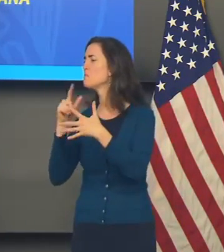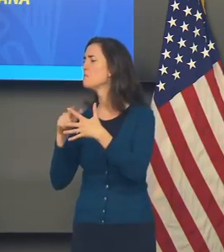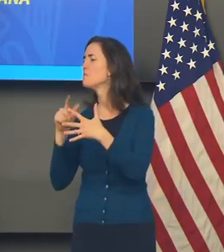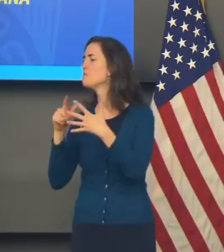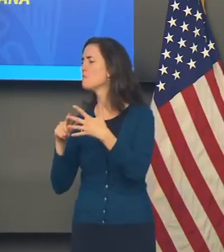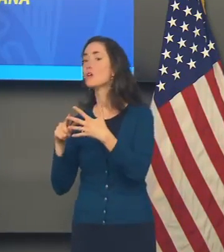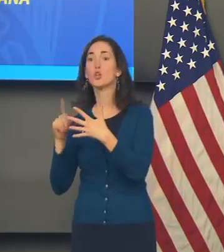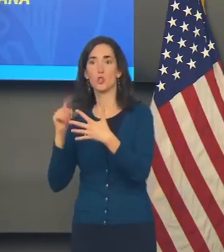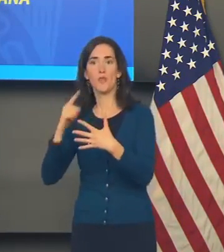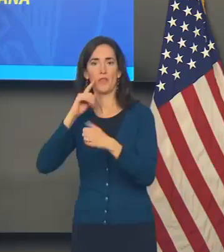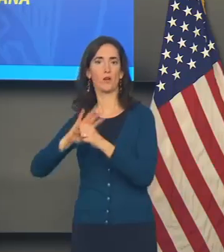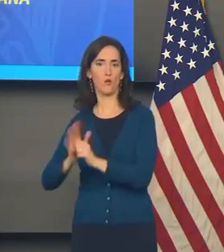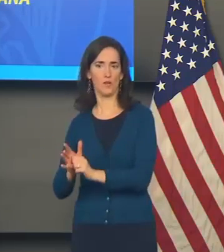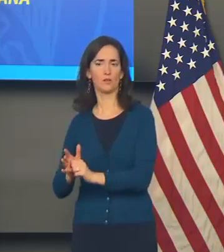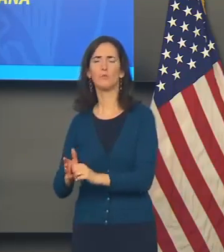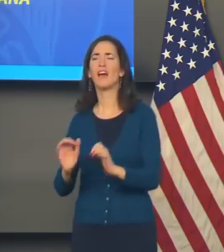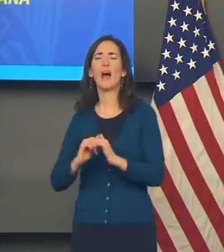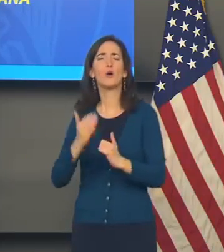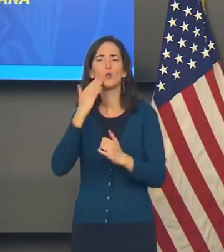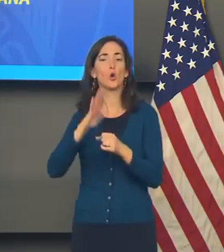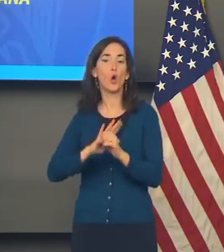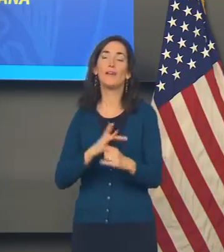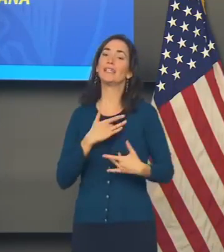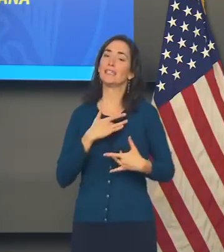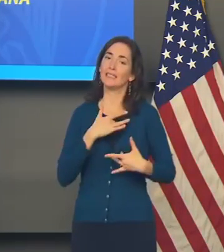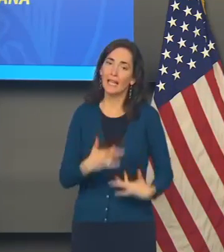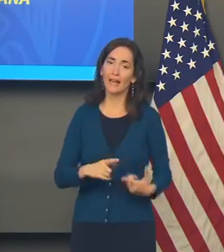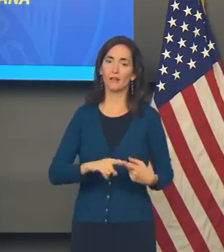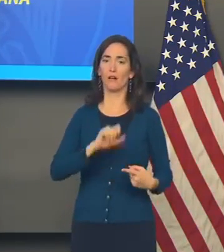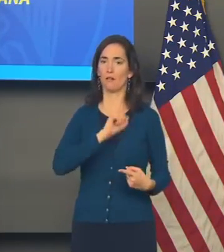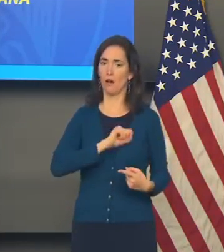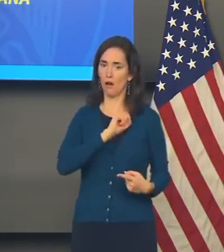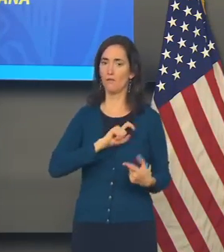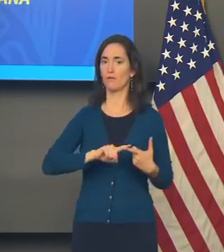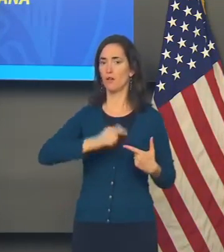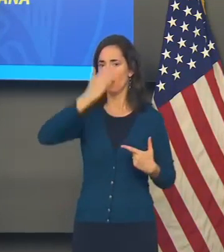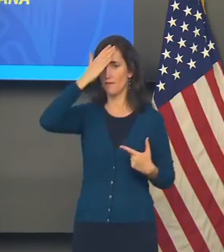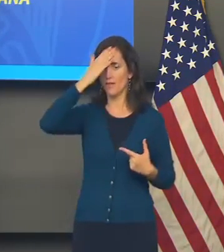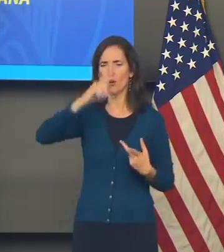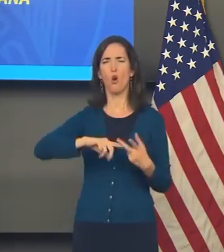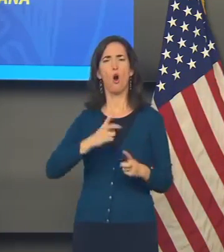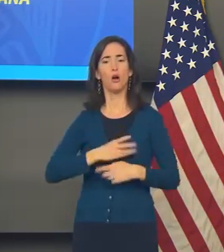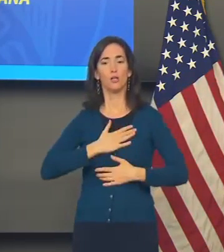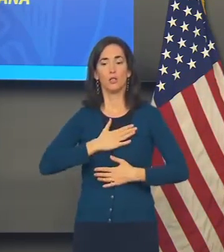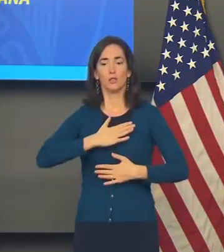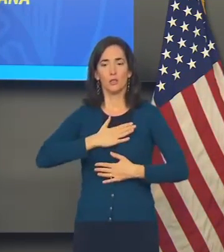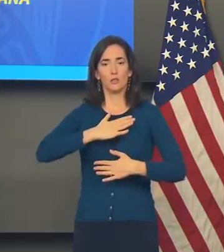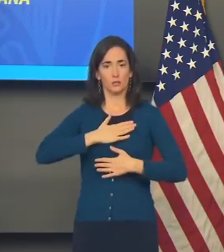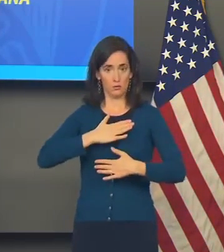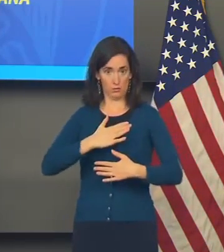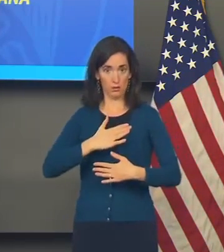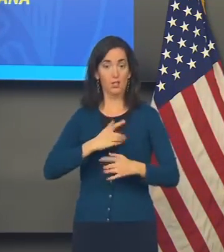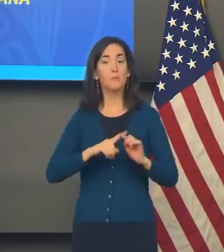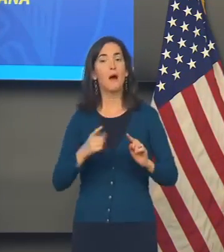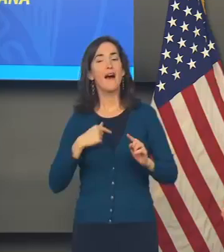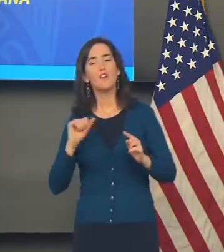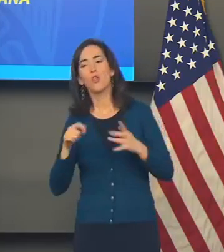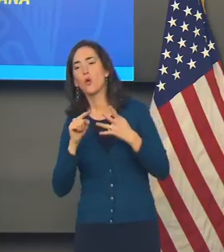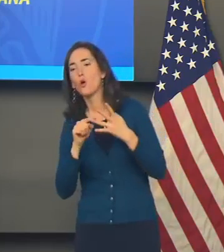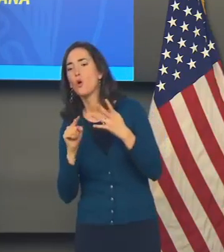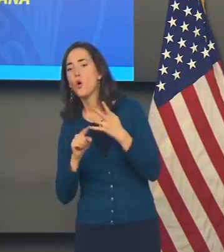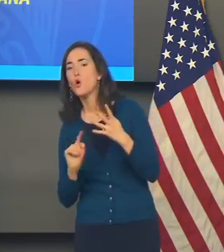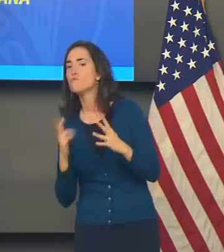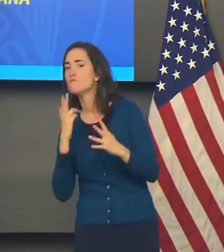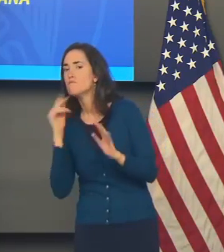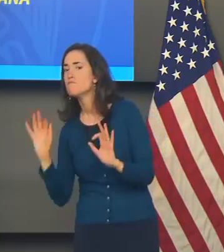COVID are cough, fever and shortness of breath. But there are a lot of minor symptoms that can easily be